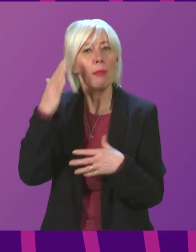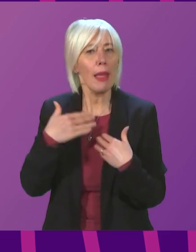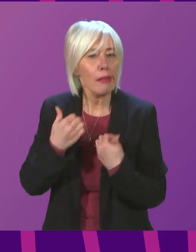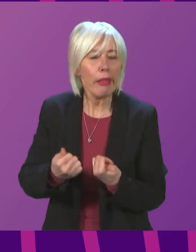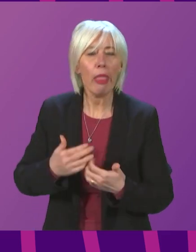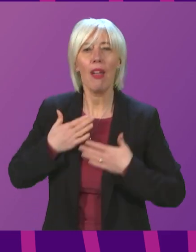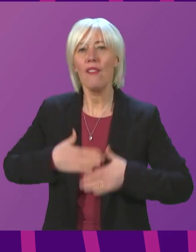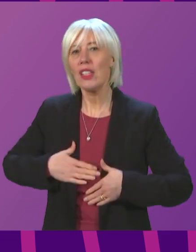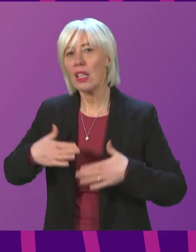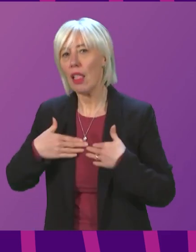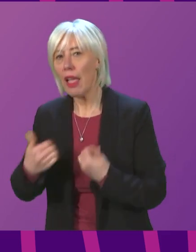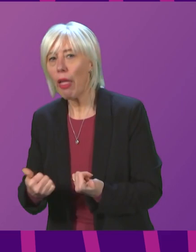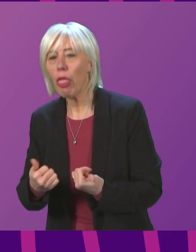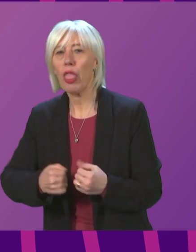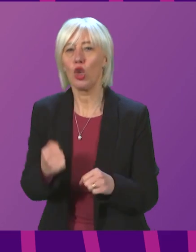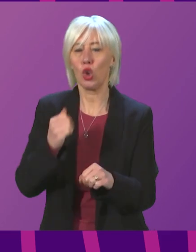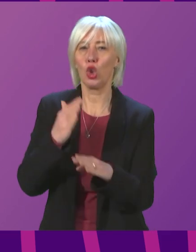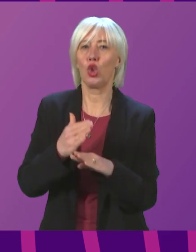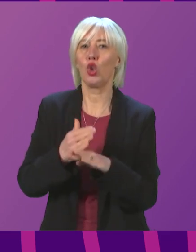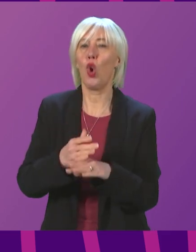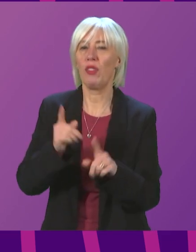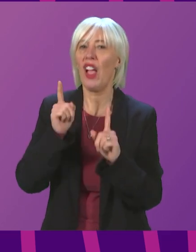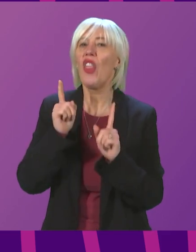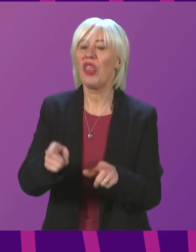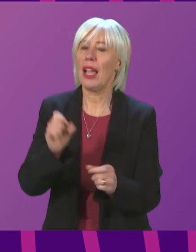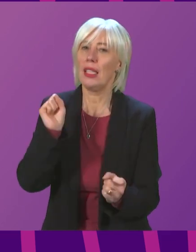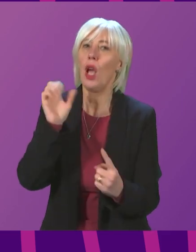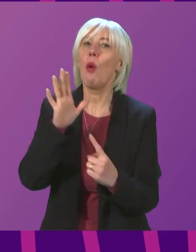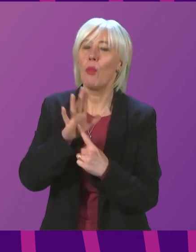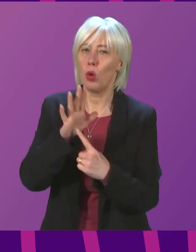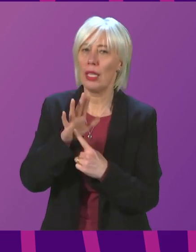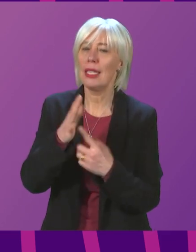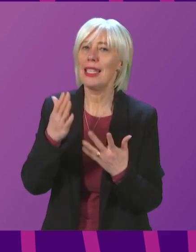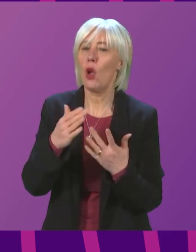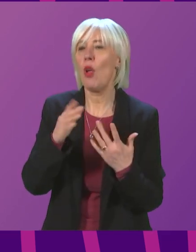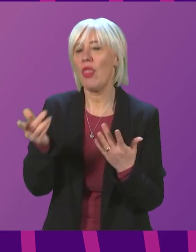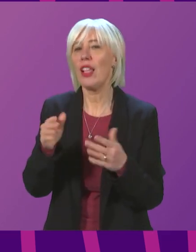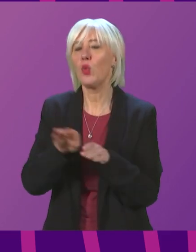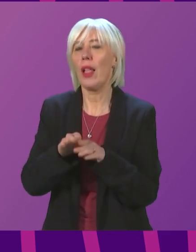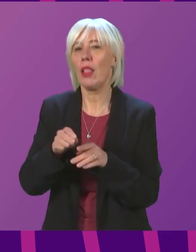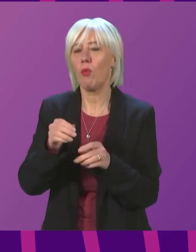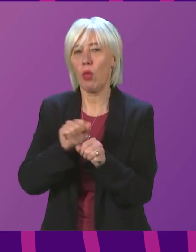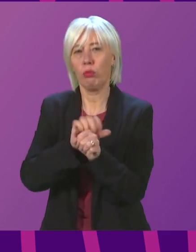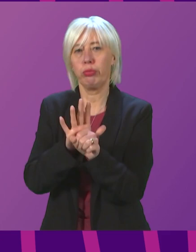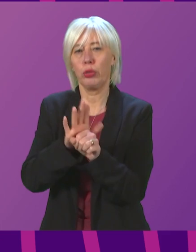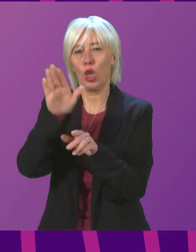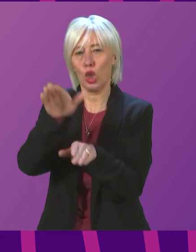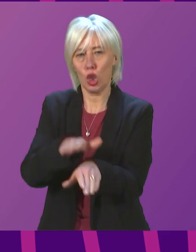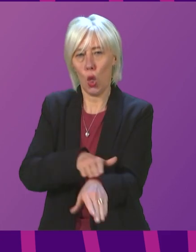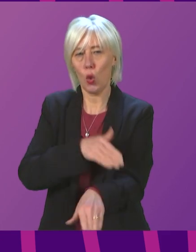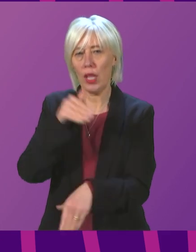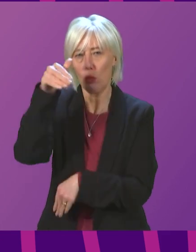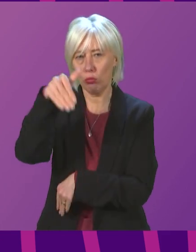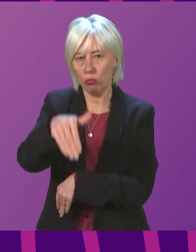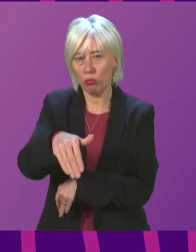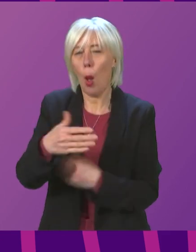physical health and Scottish jobs is every bit as important as slowing the spread of COVID. Most of what we've called